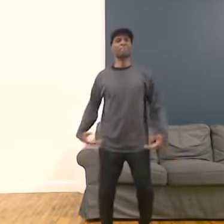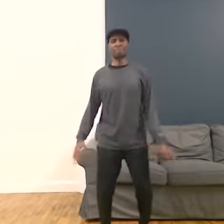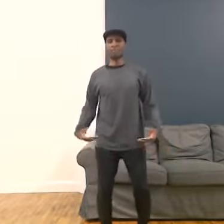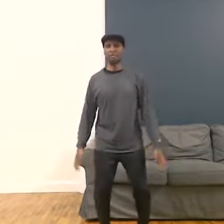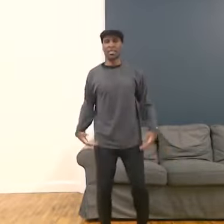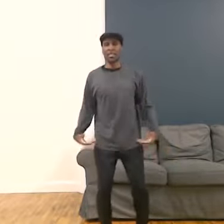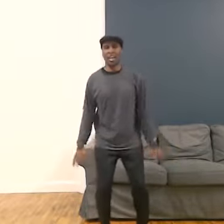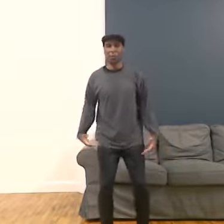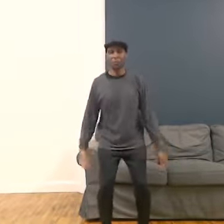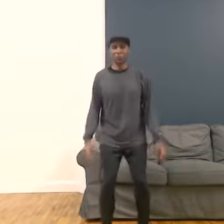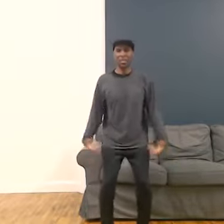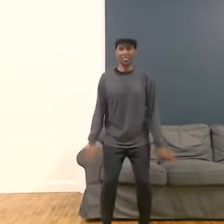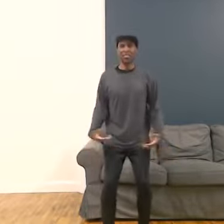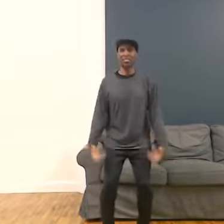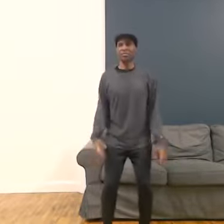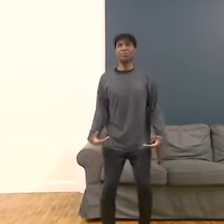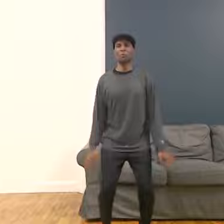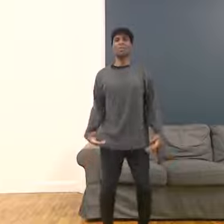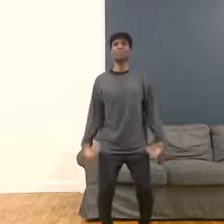and we'll do that in just a moment.